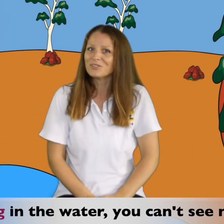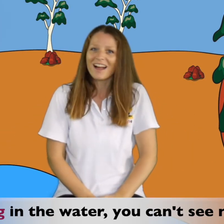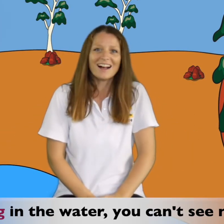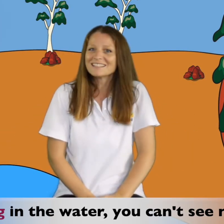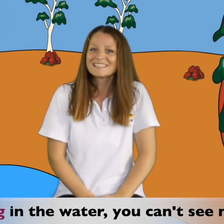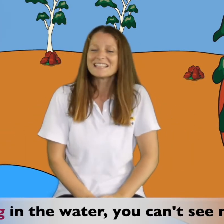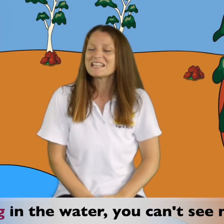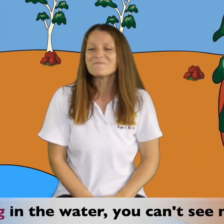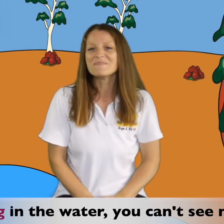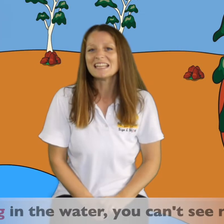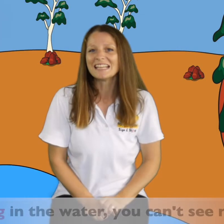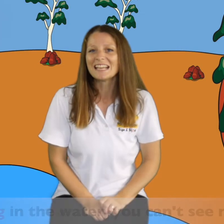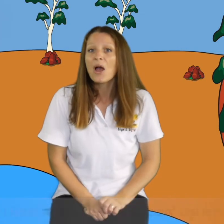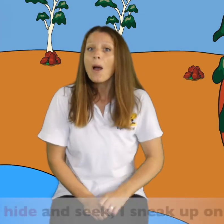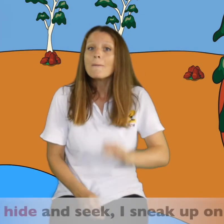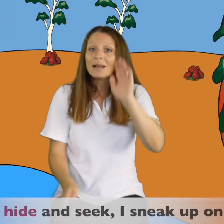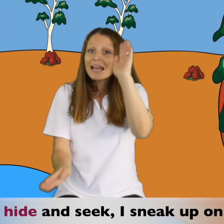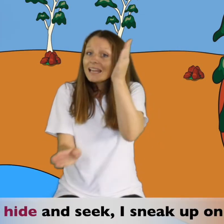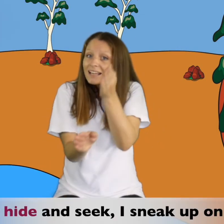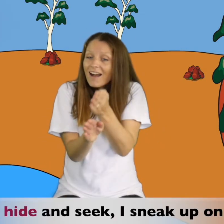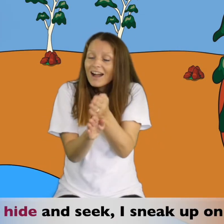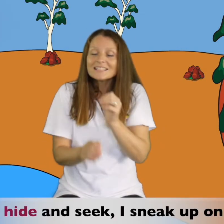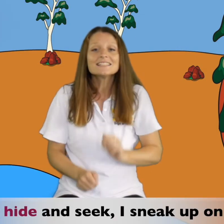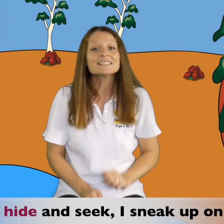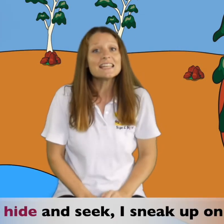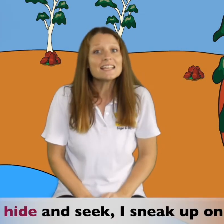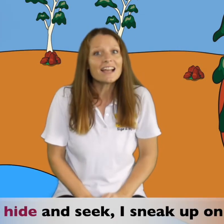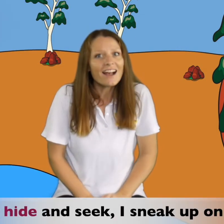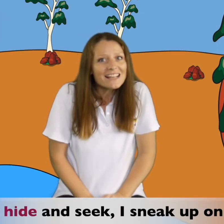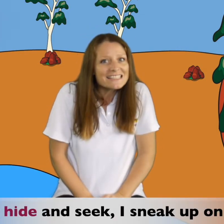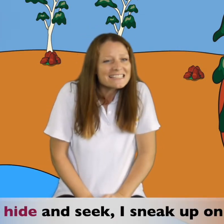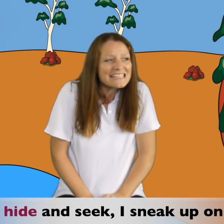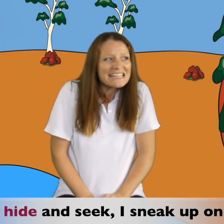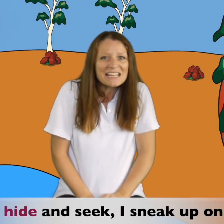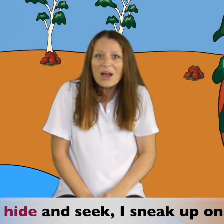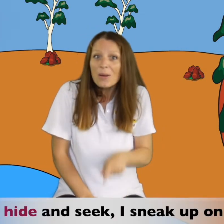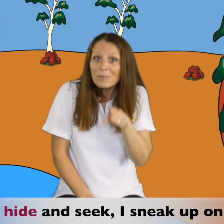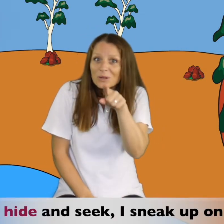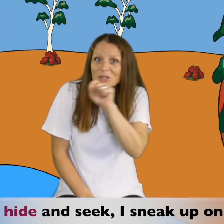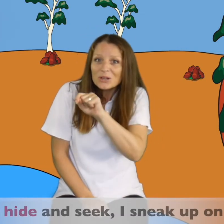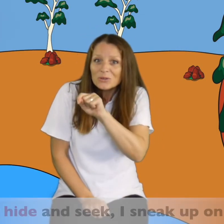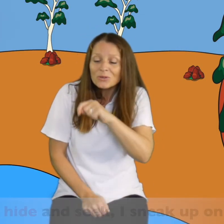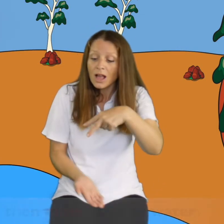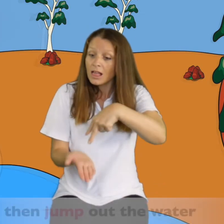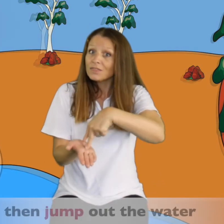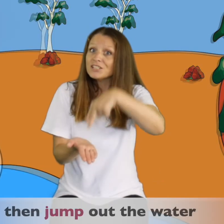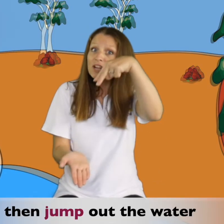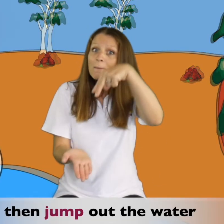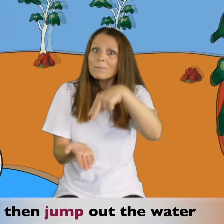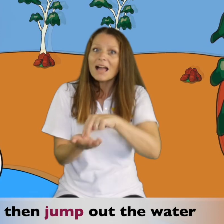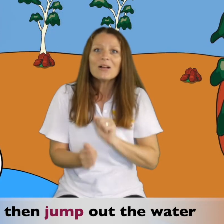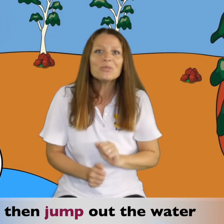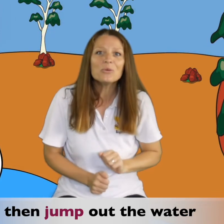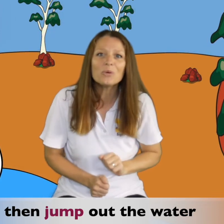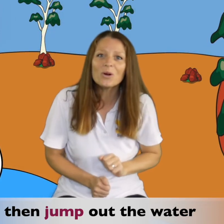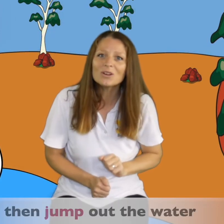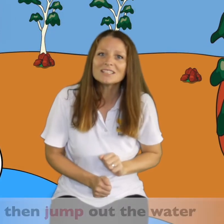can't see me. Playing hide and seek, I sneak up on you. Then they jump out the water